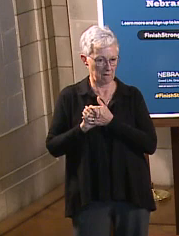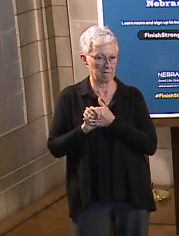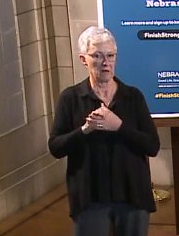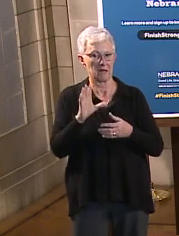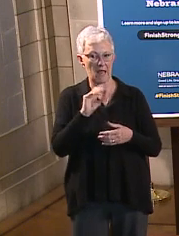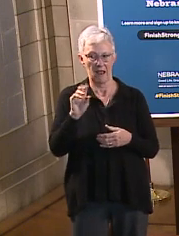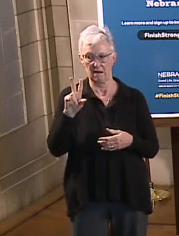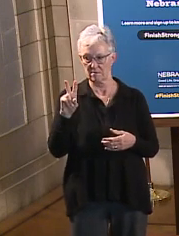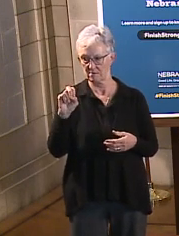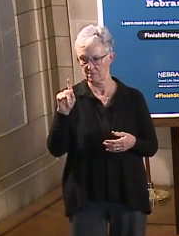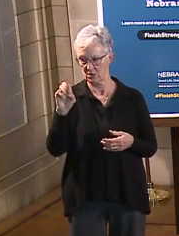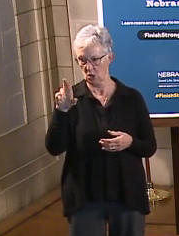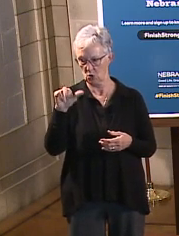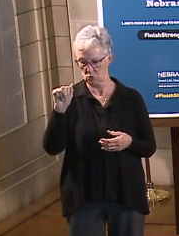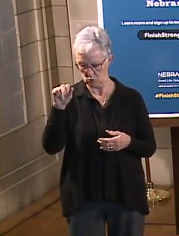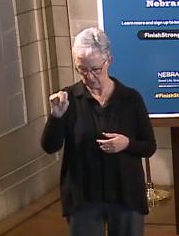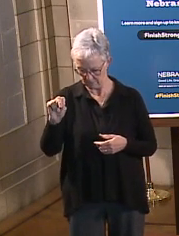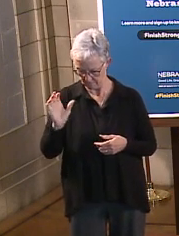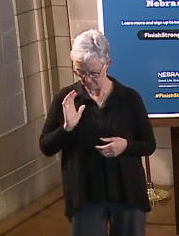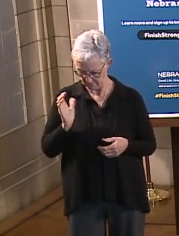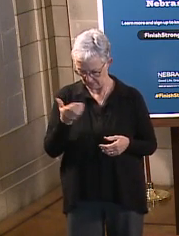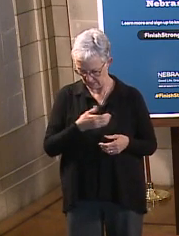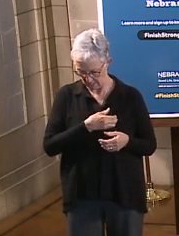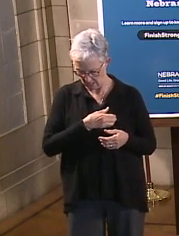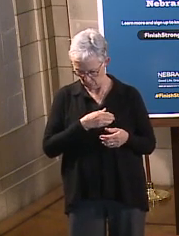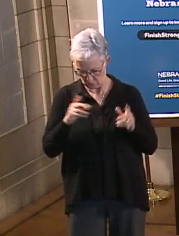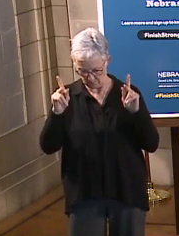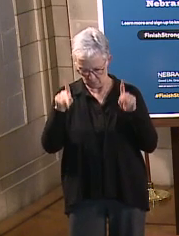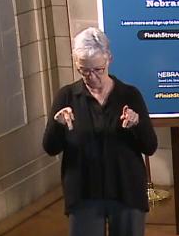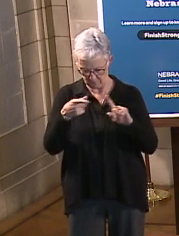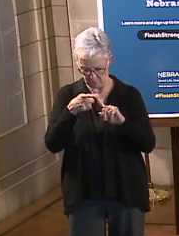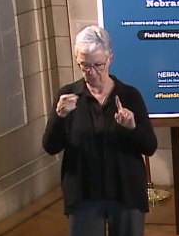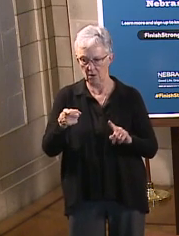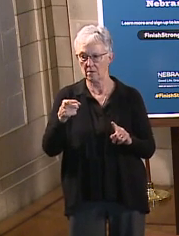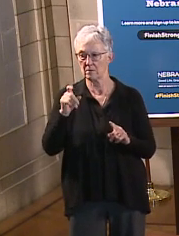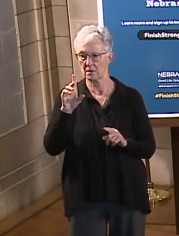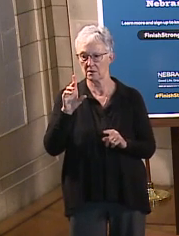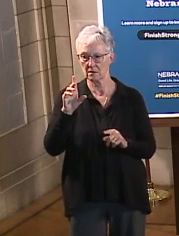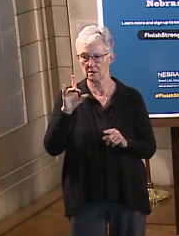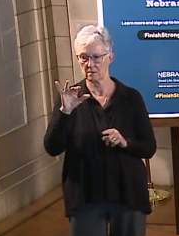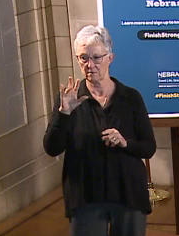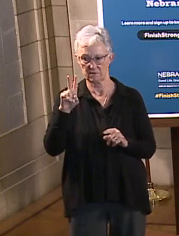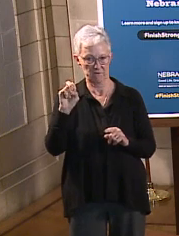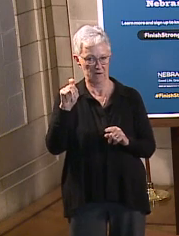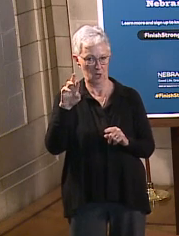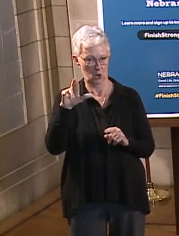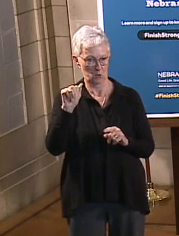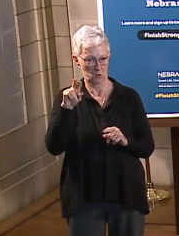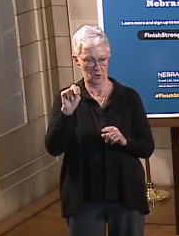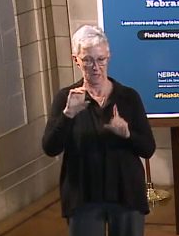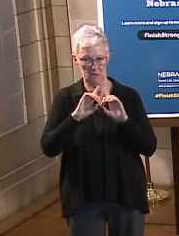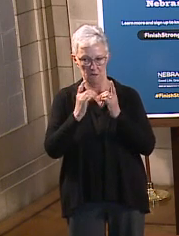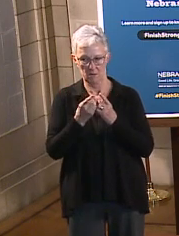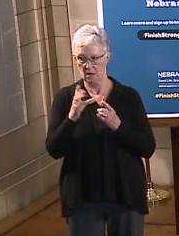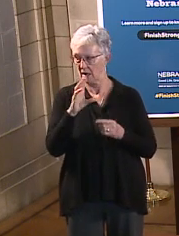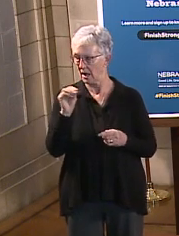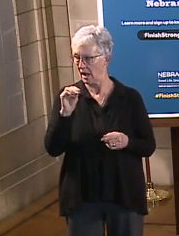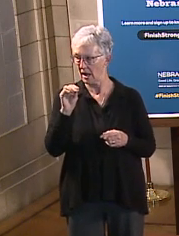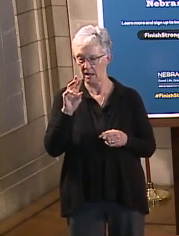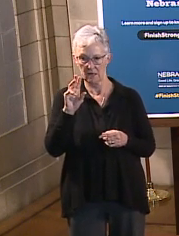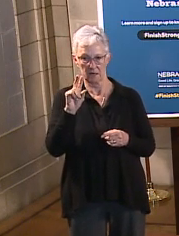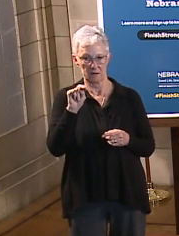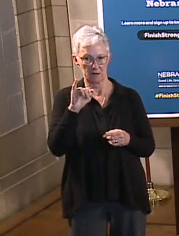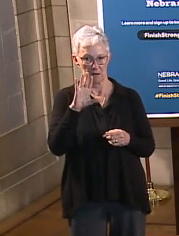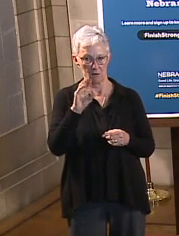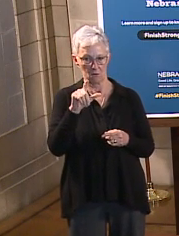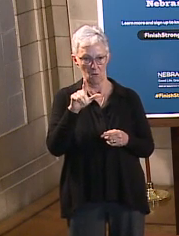Department of Administrative Services and our chief human resources officer is here, as well as Nicole Rayner, who's the chief strategy officer for the